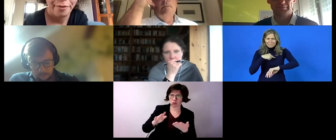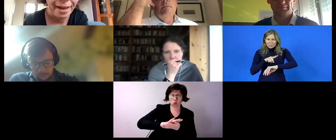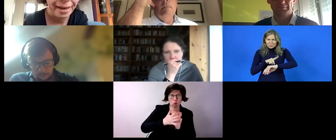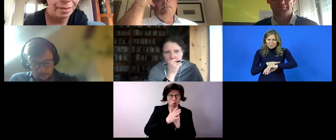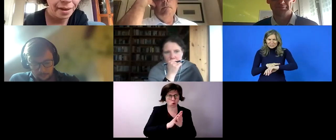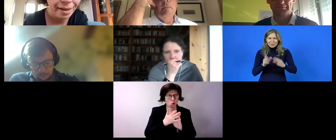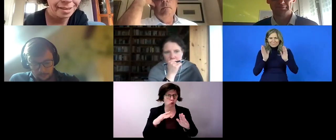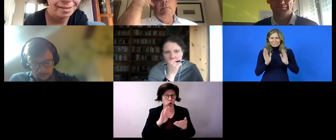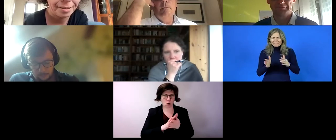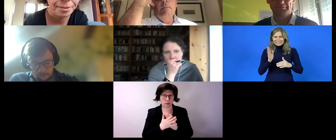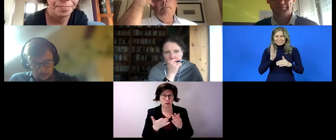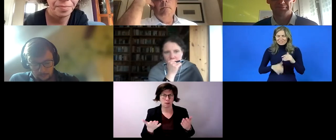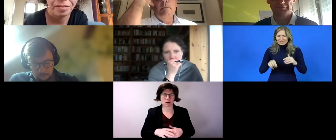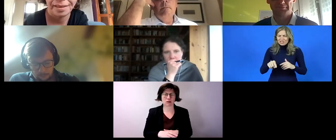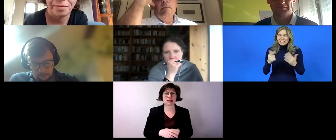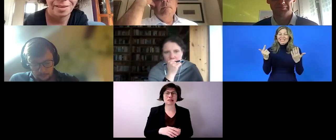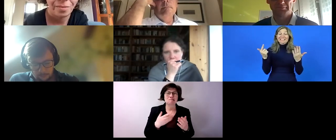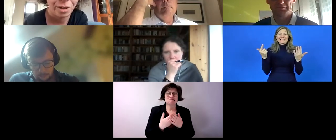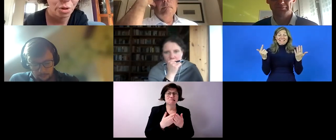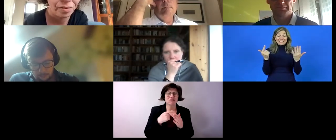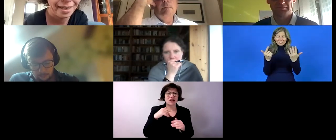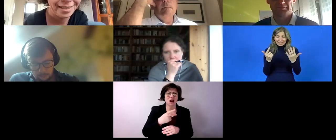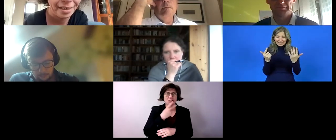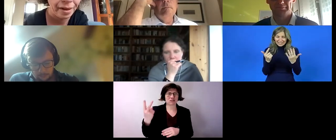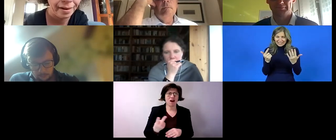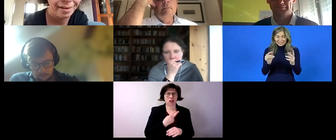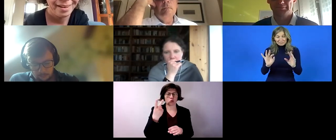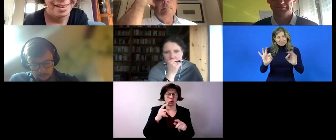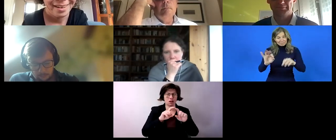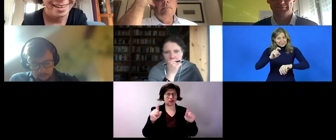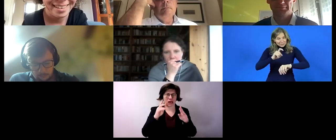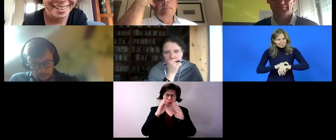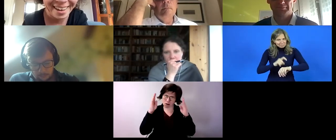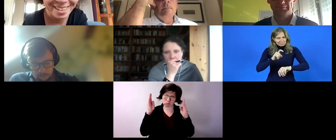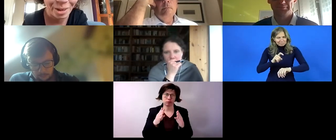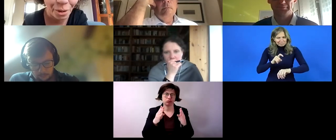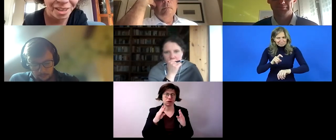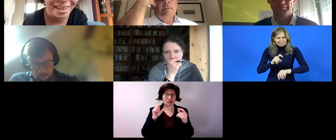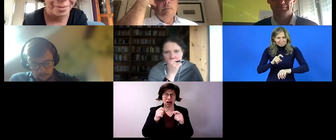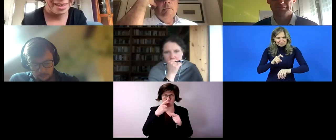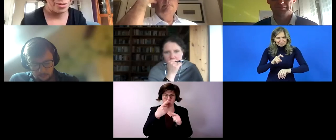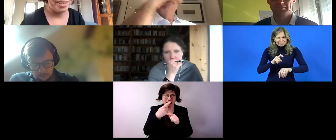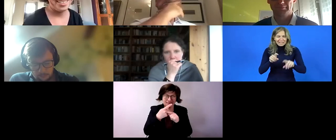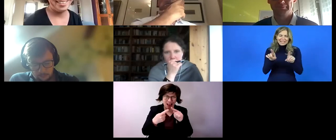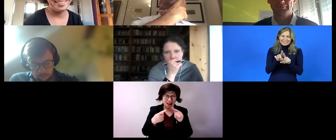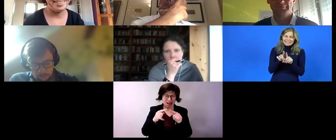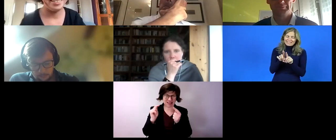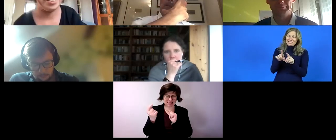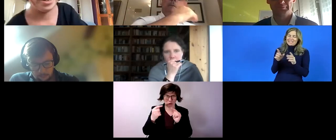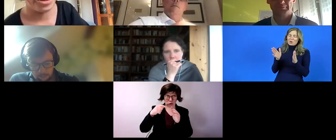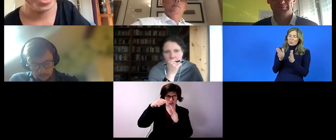finish at seven o'clock on time we also agreed this with our sign